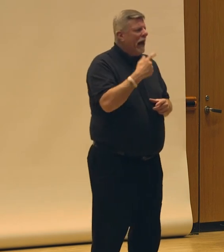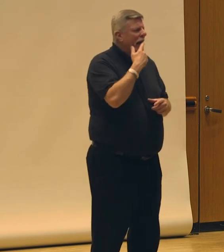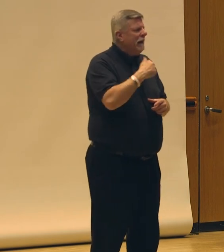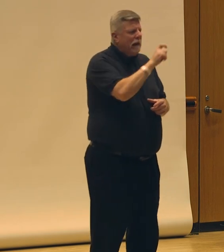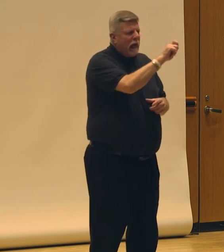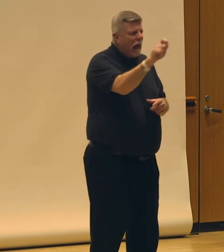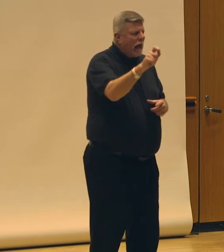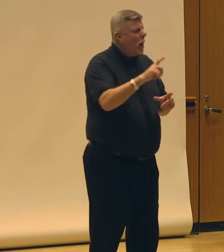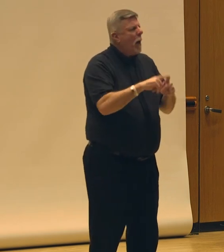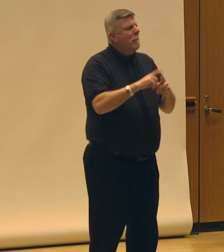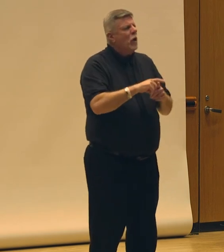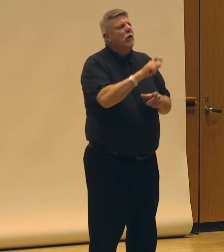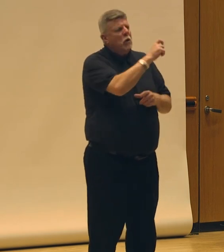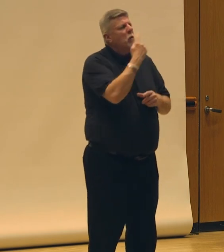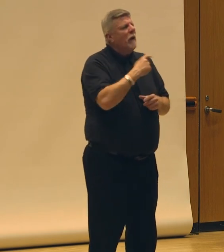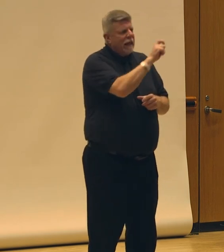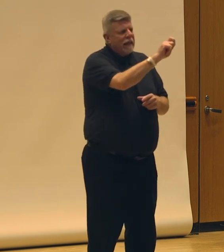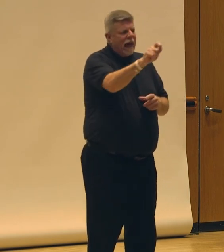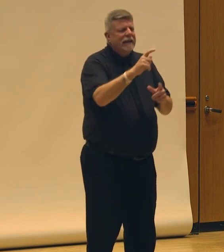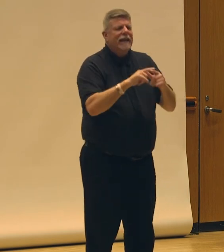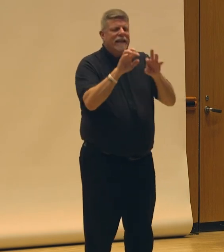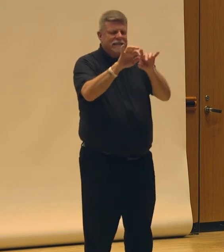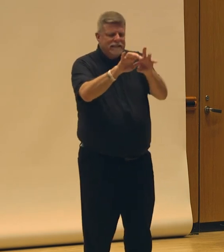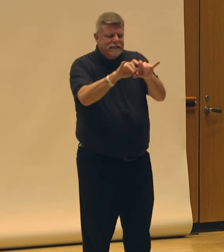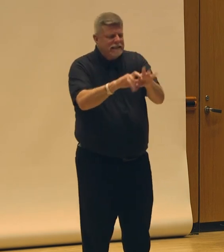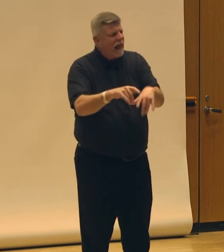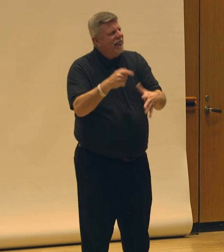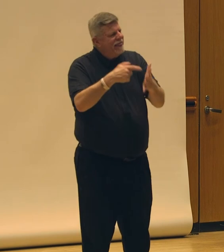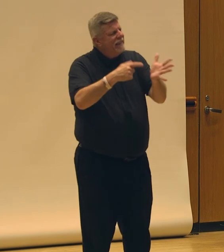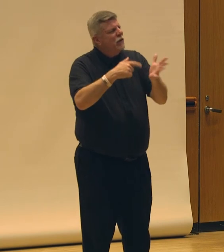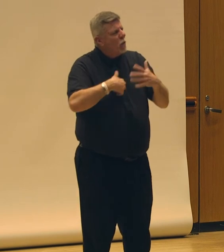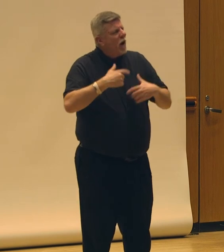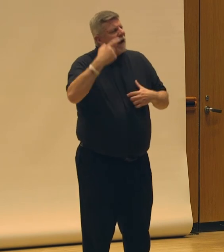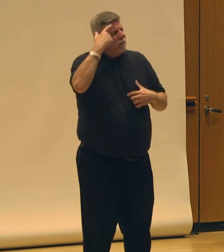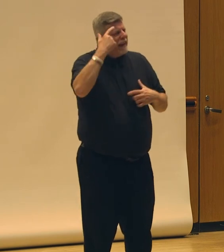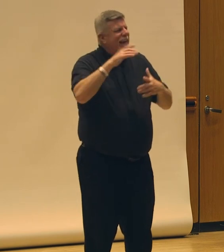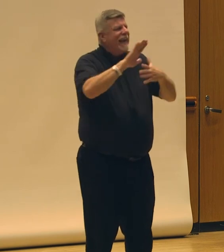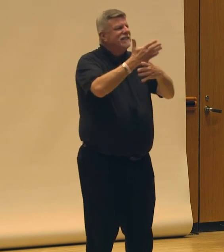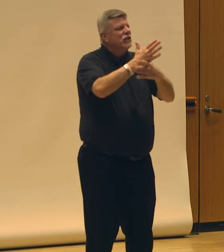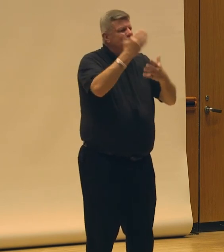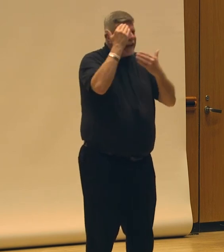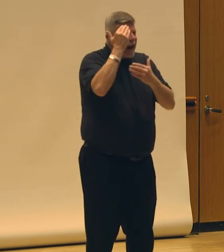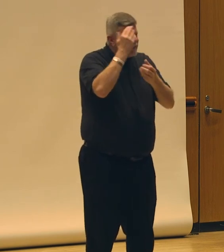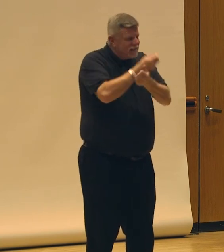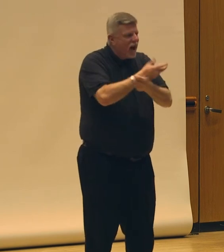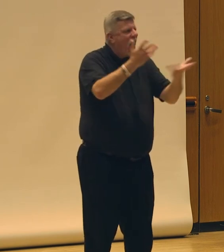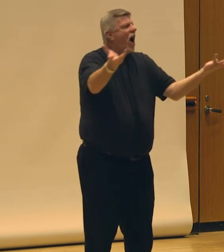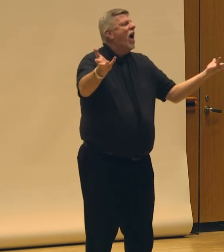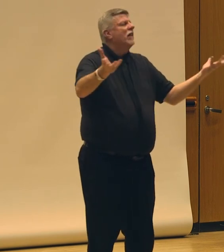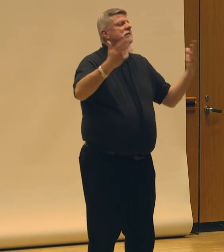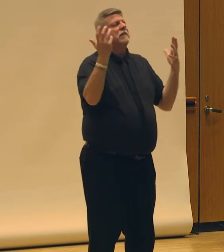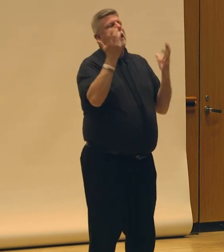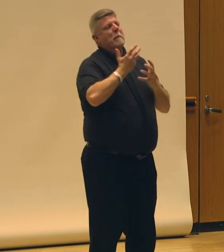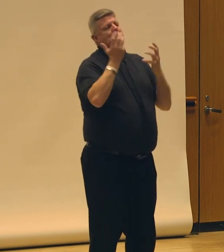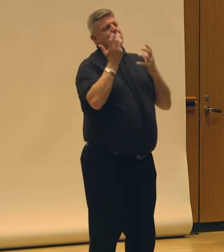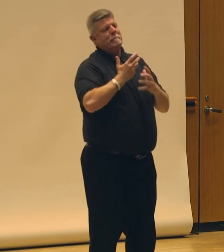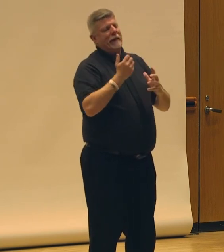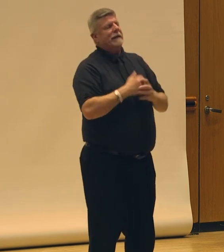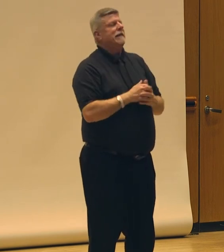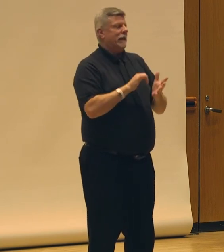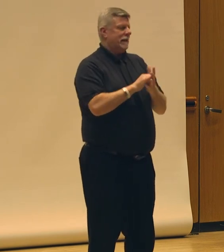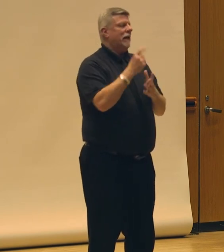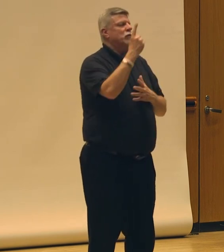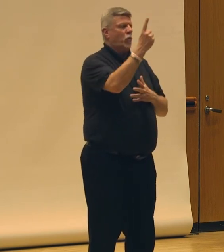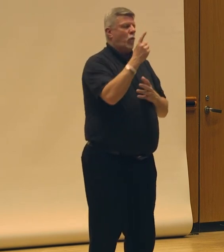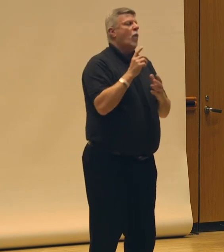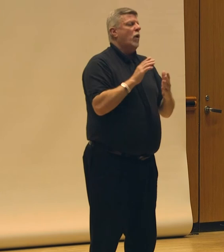and say like, here's what I'm thinking. And you can be in direct dialogue. Shared knowledge is so amazing, and that's one of the ways that I think